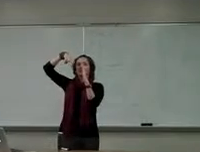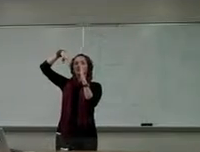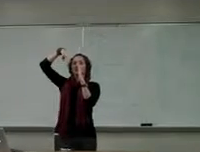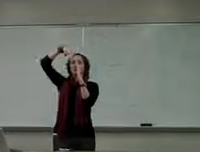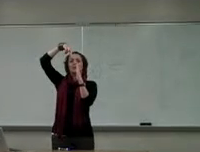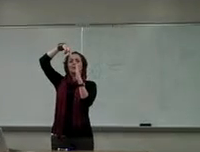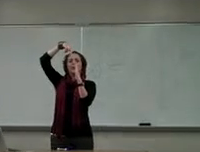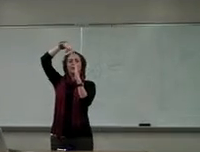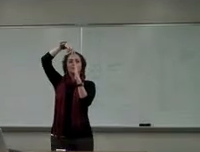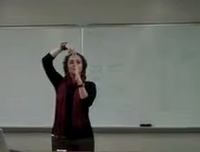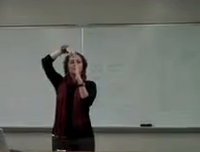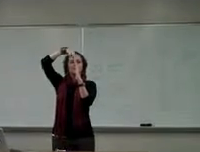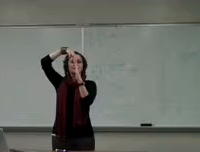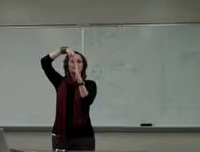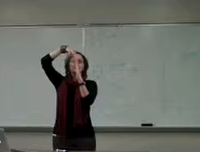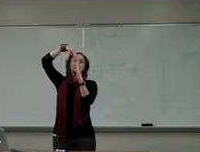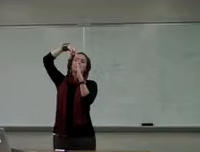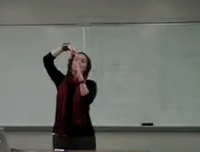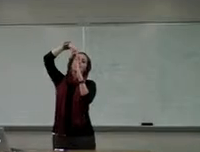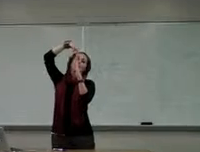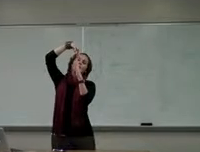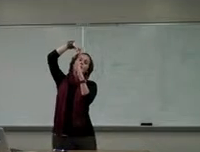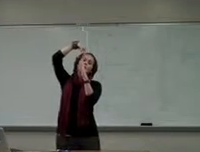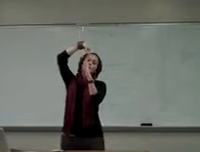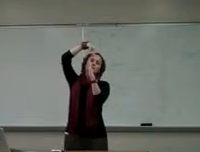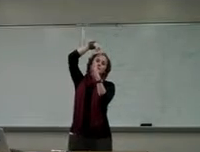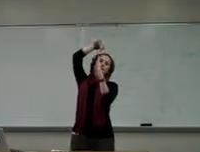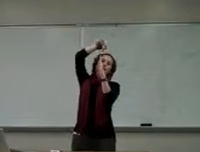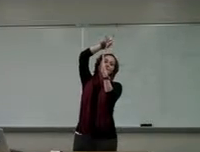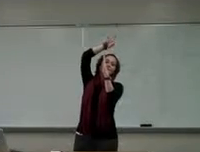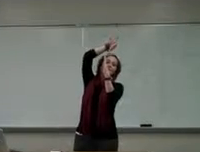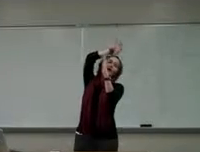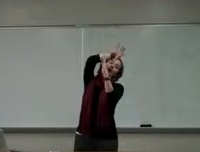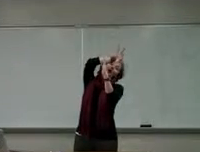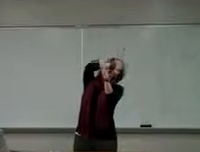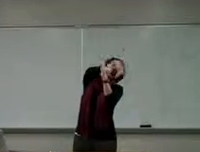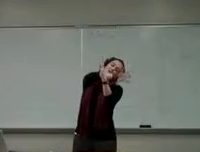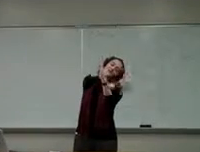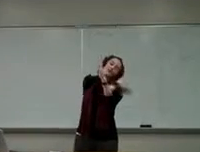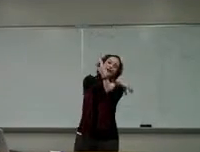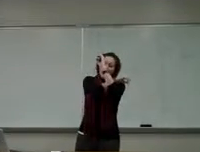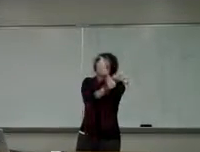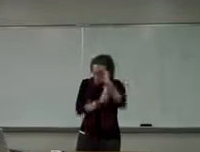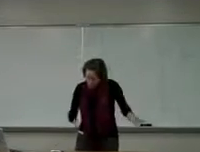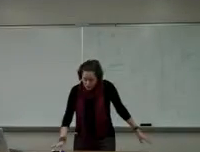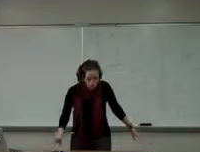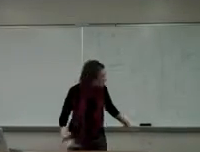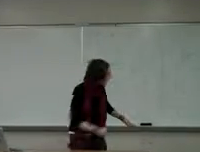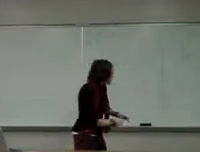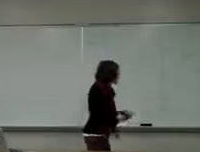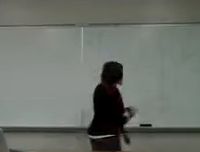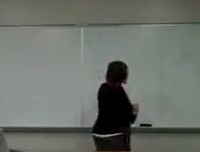Joe can only walk to the right. So he walks to the right, and he falls over, and he crashes